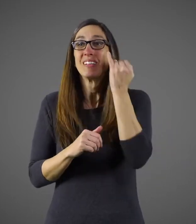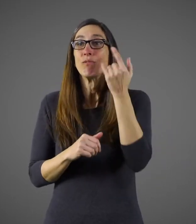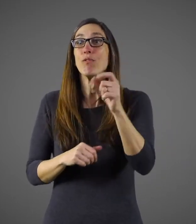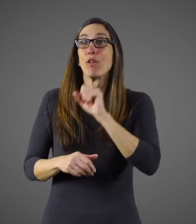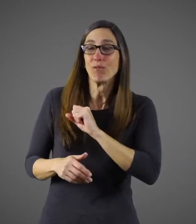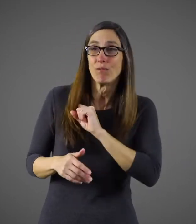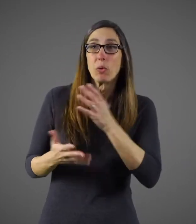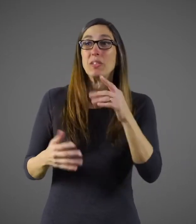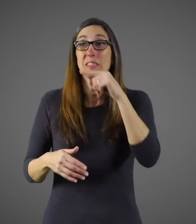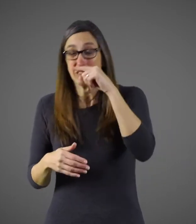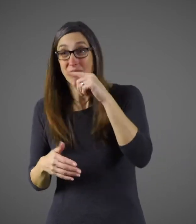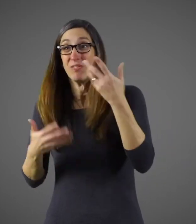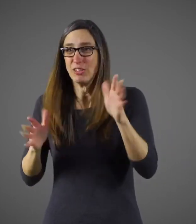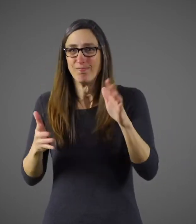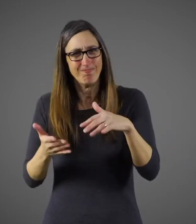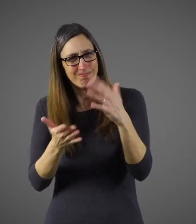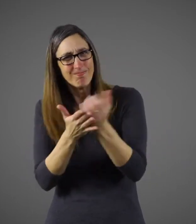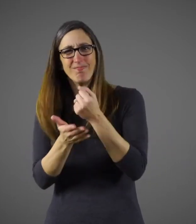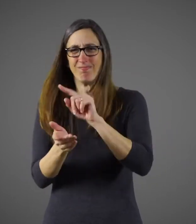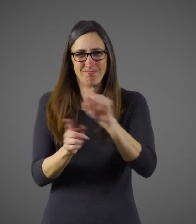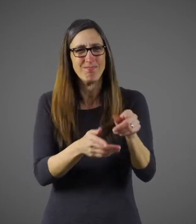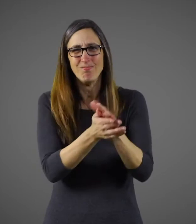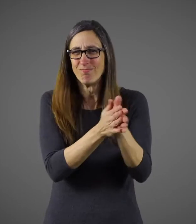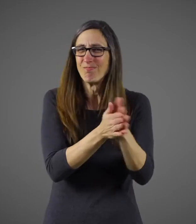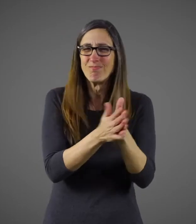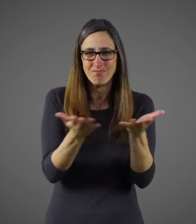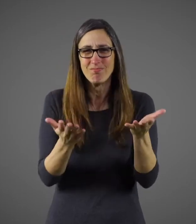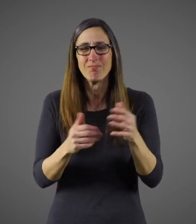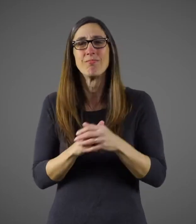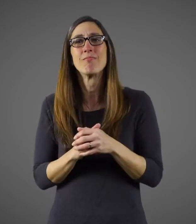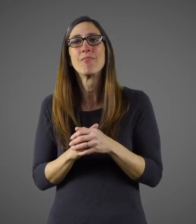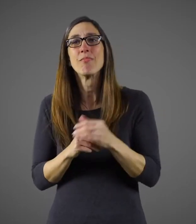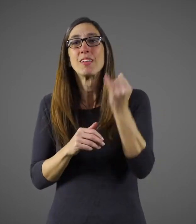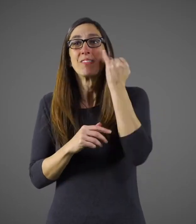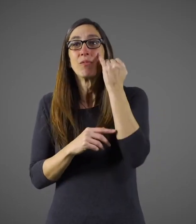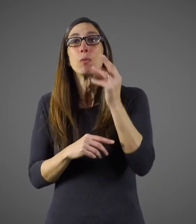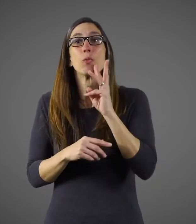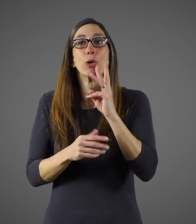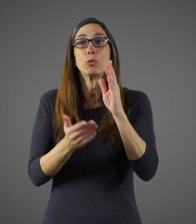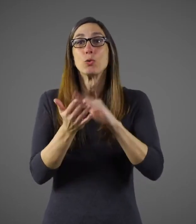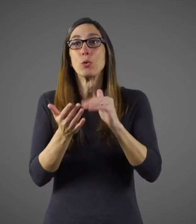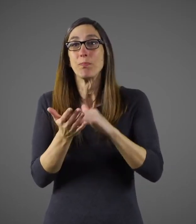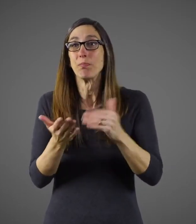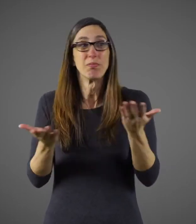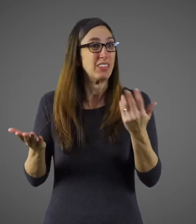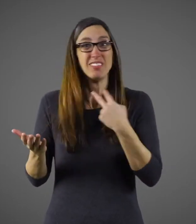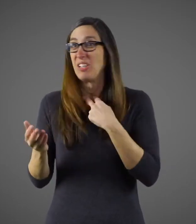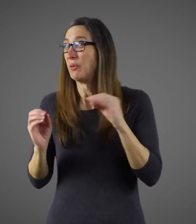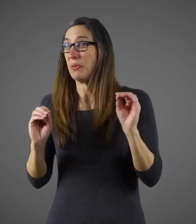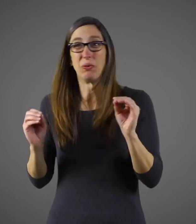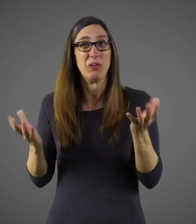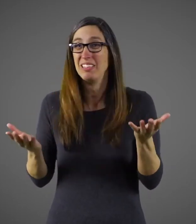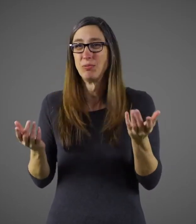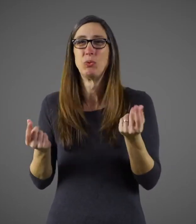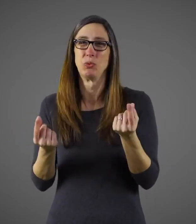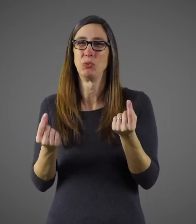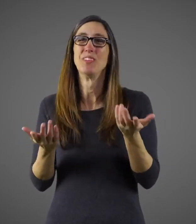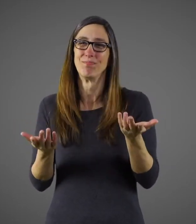If you cough or sneeze, wash your hands right away afterwards. If you're not near any soap and water, then you can